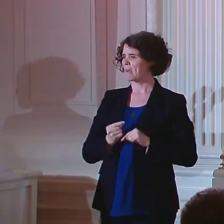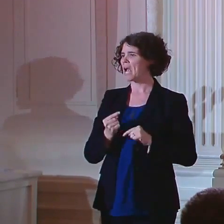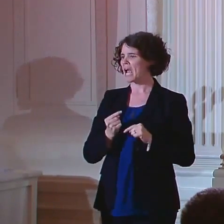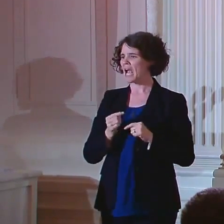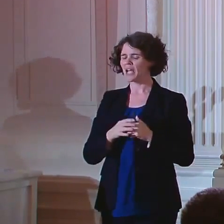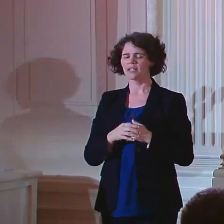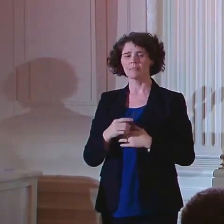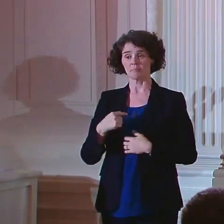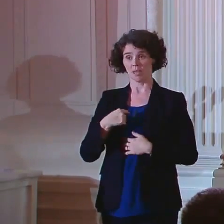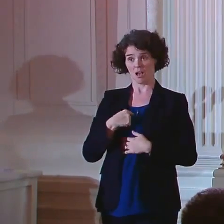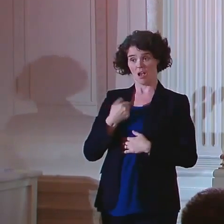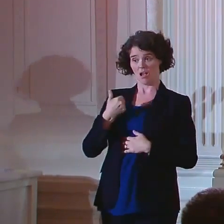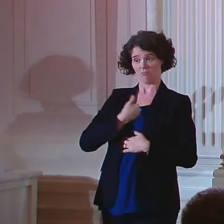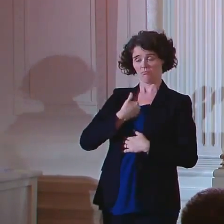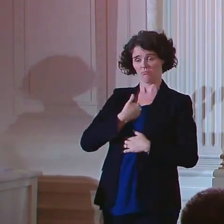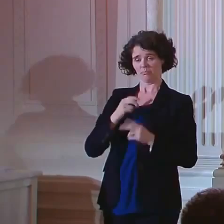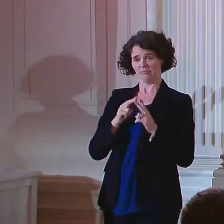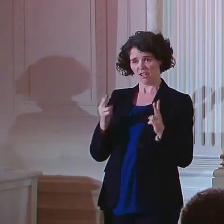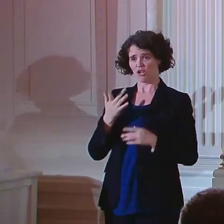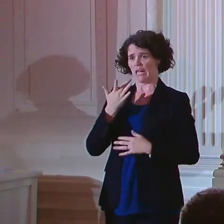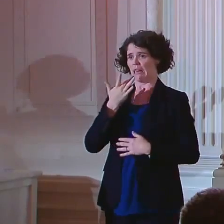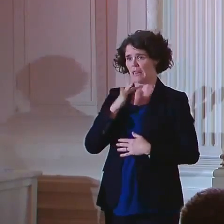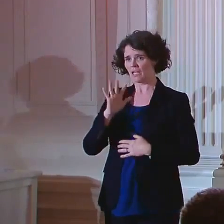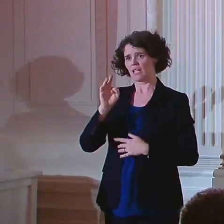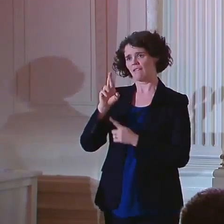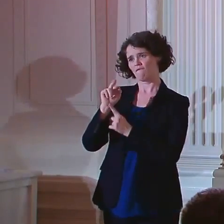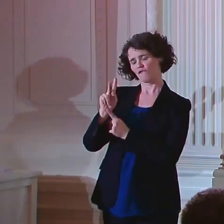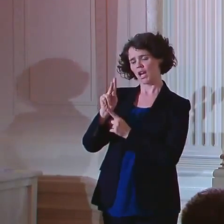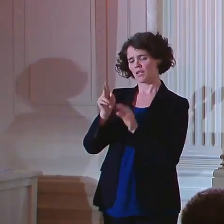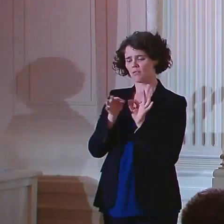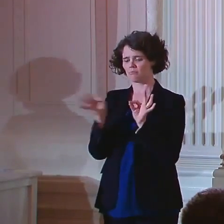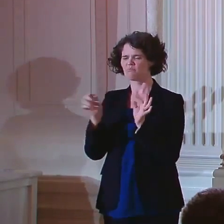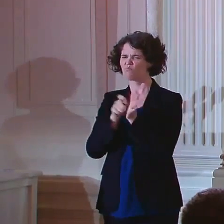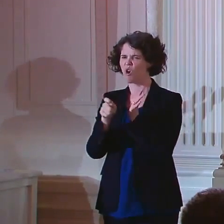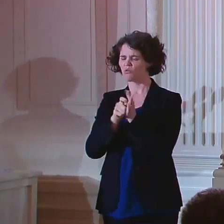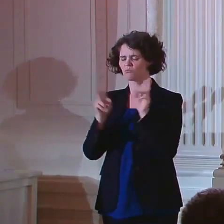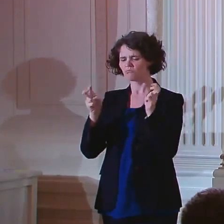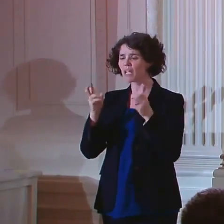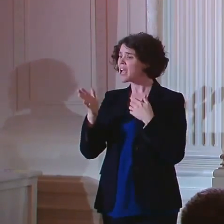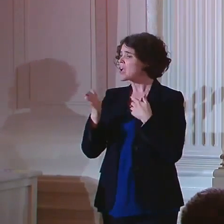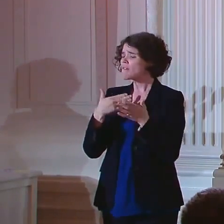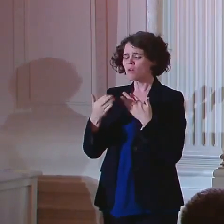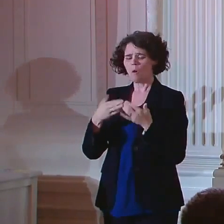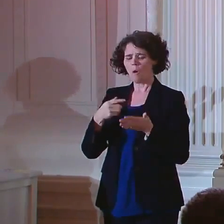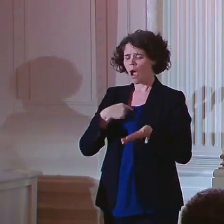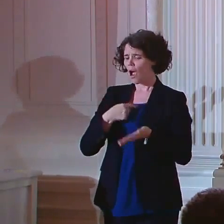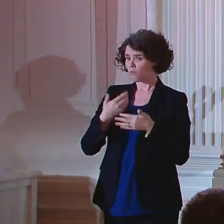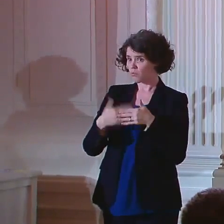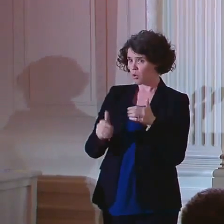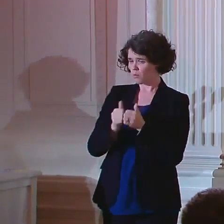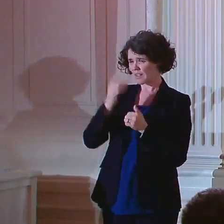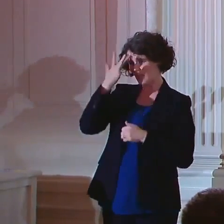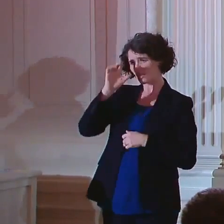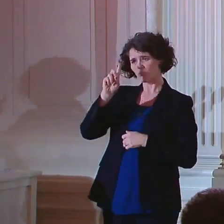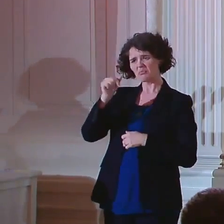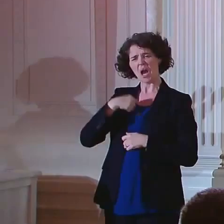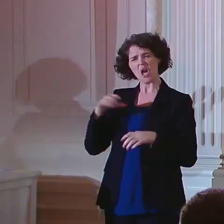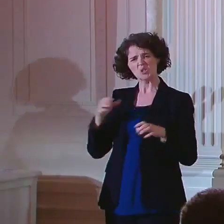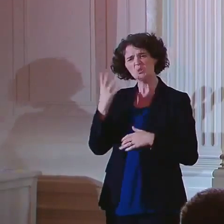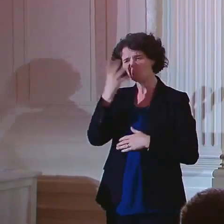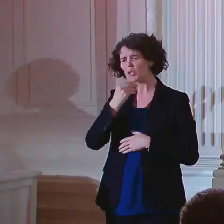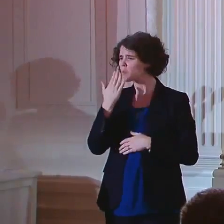I am very lucky, Frank has written. Even though I was born with this intellectual disability, I do pretty well